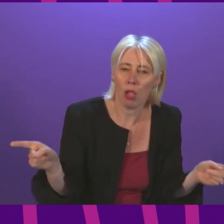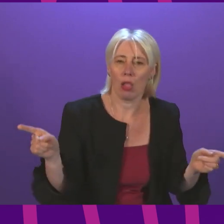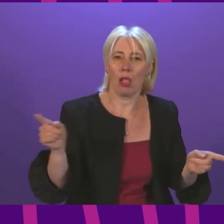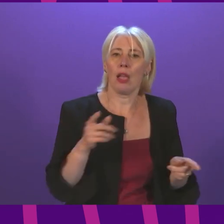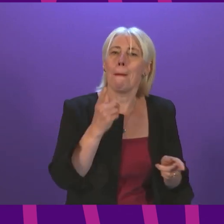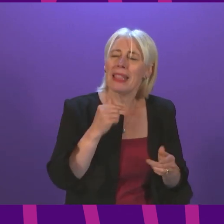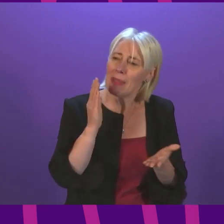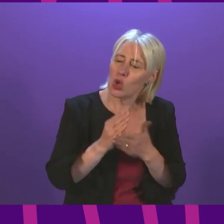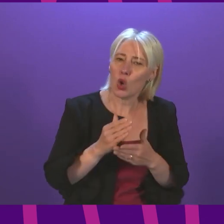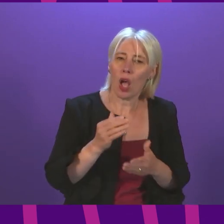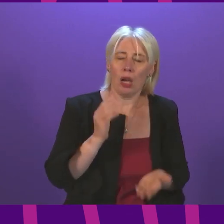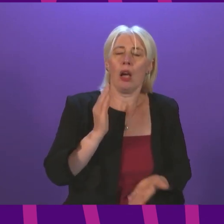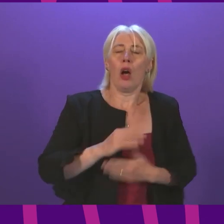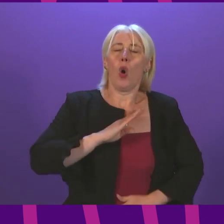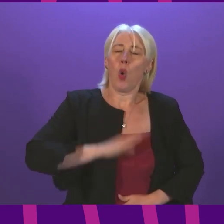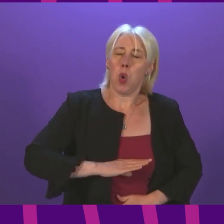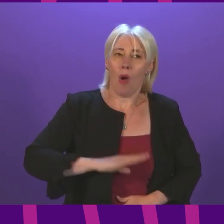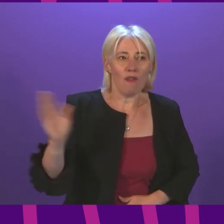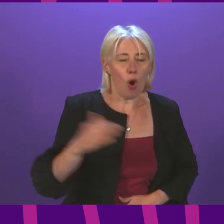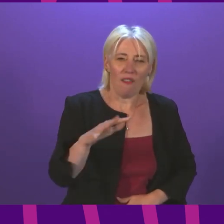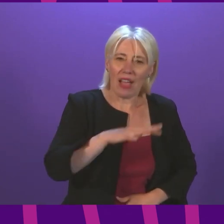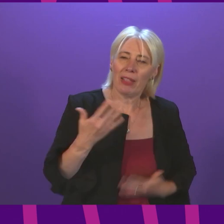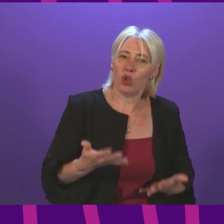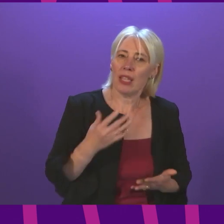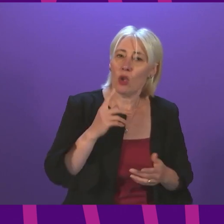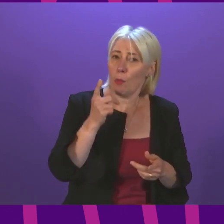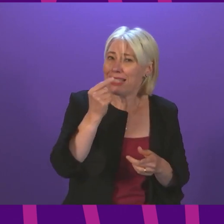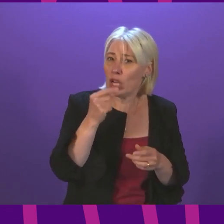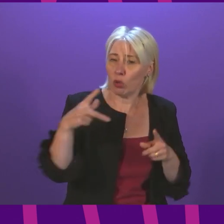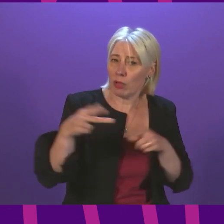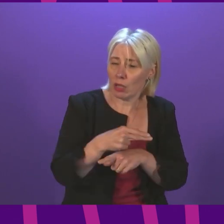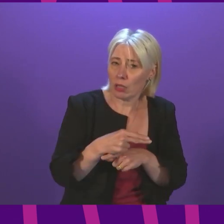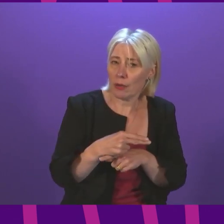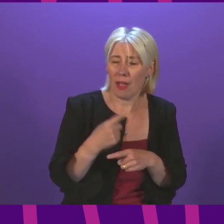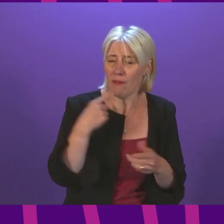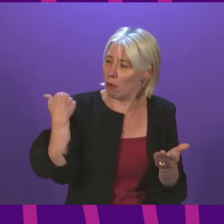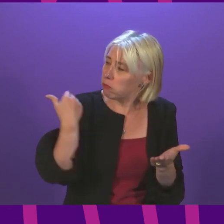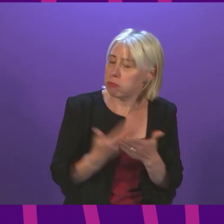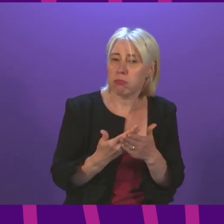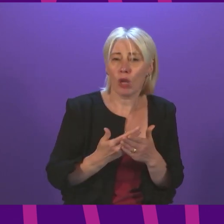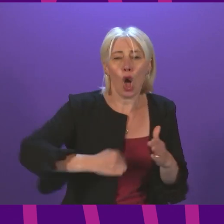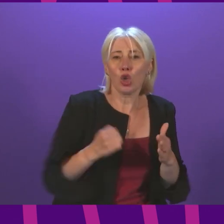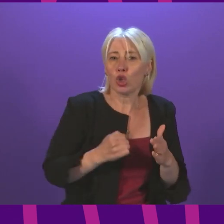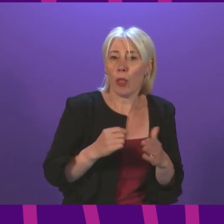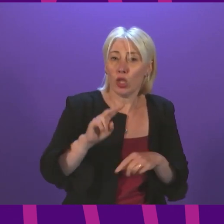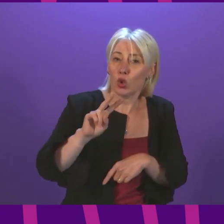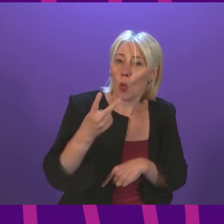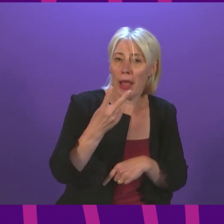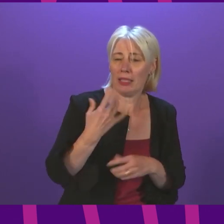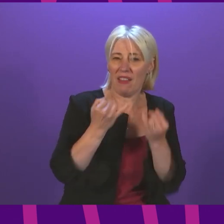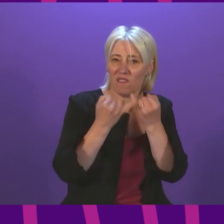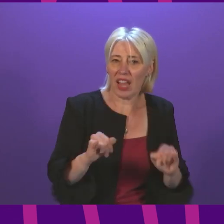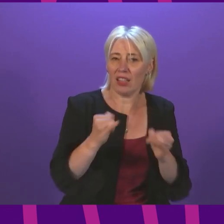to bring certainty for those families today. Deputy Presiding Officer, the truth is that for far too long, Scotland has been failed twice over